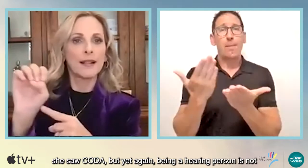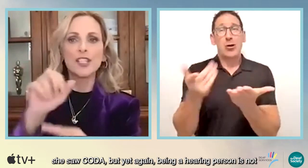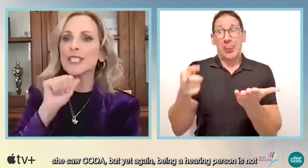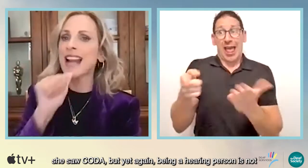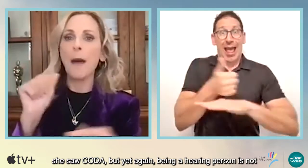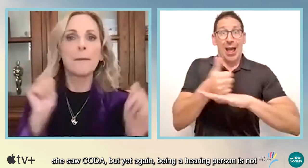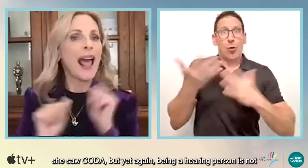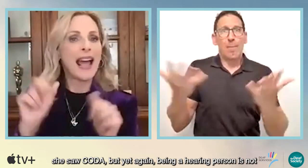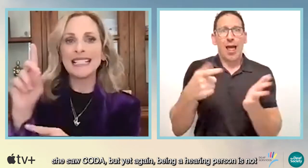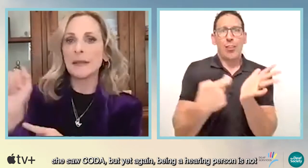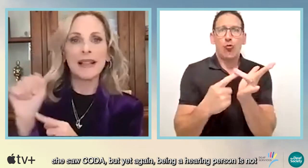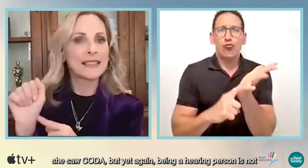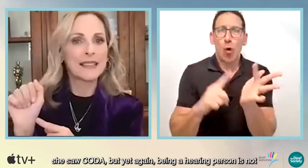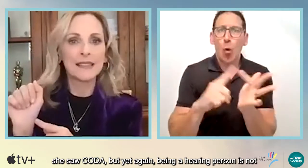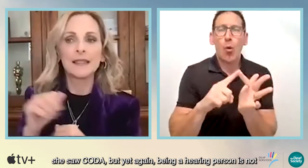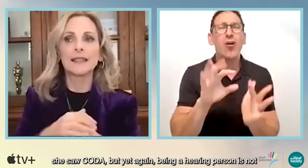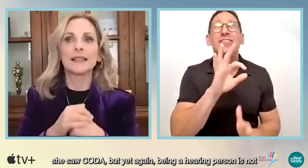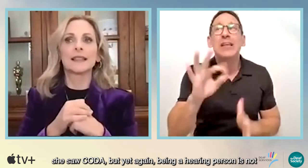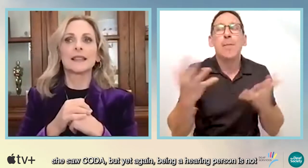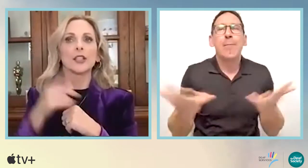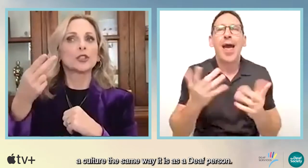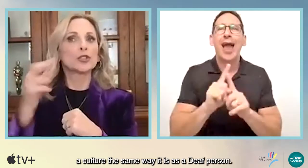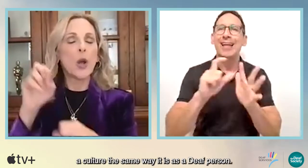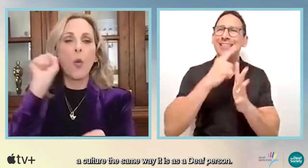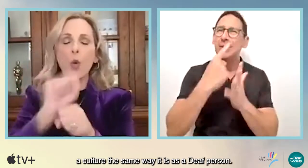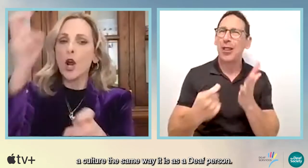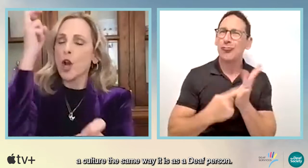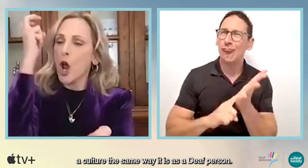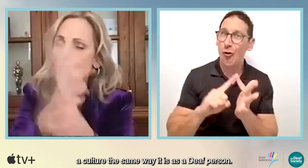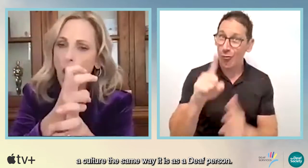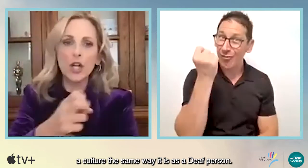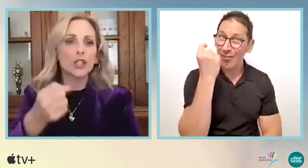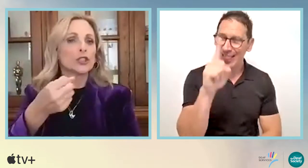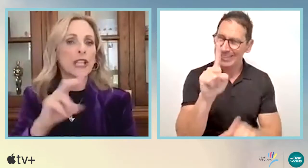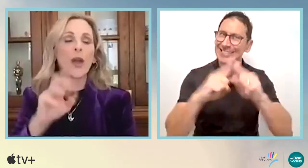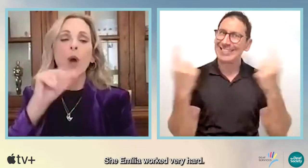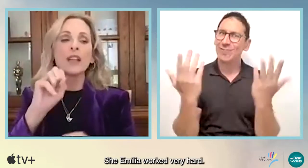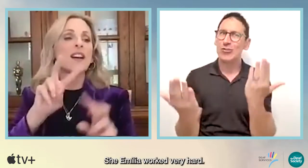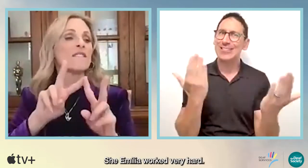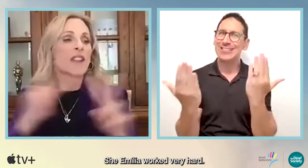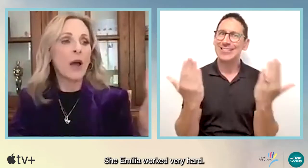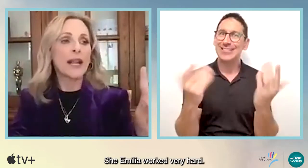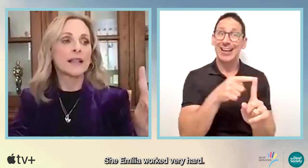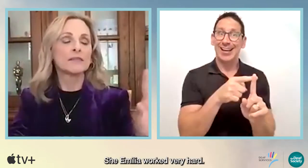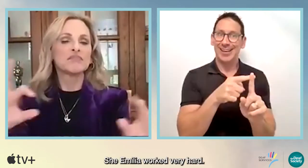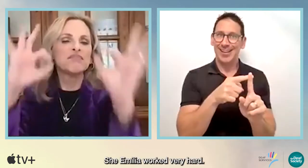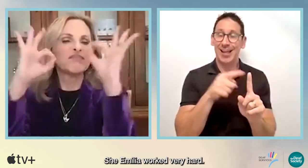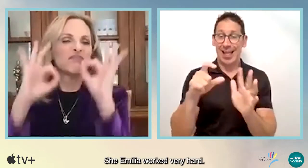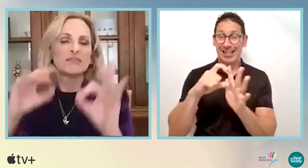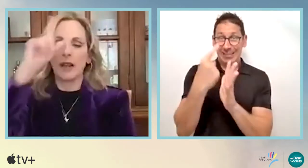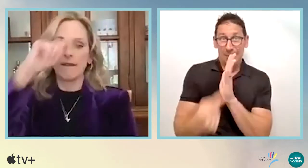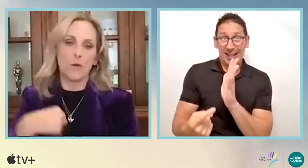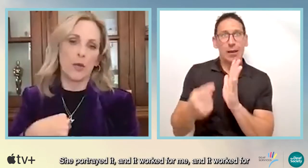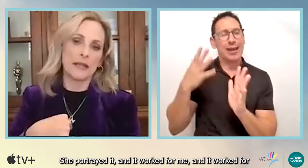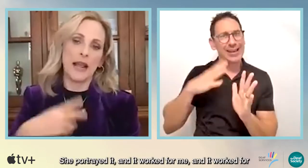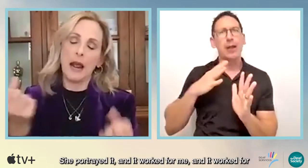it's again, being a hearing person is not a culture the same way it is as a deaf person. She, Amelia, worked very hard.